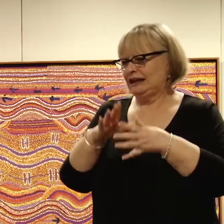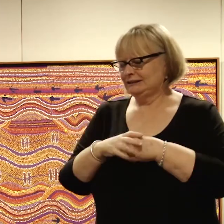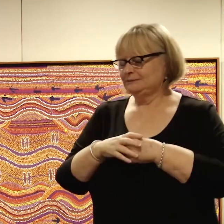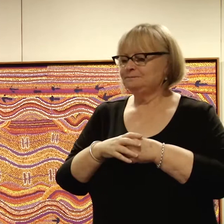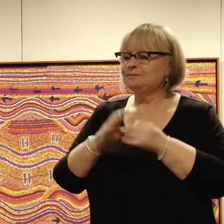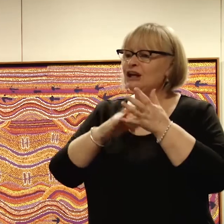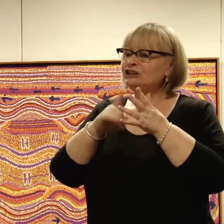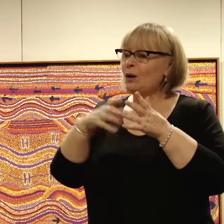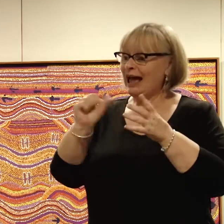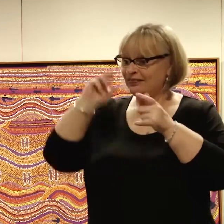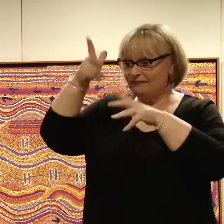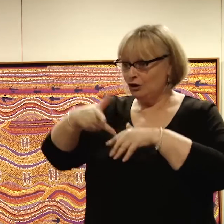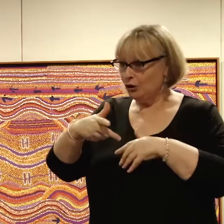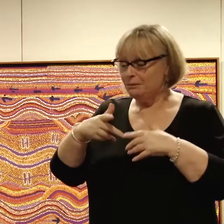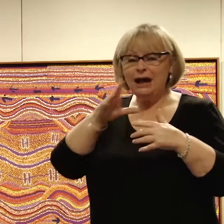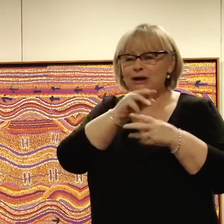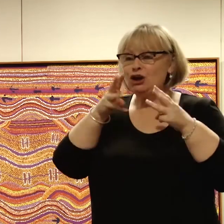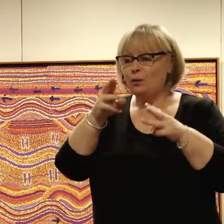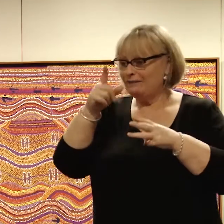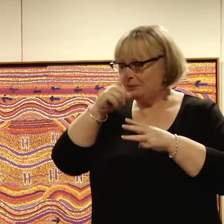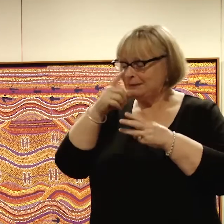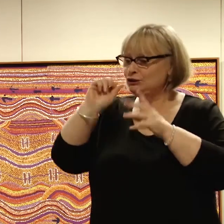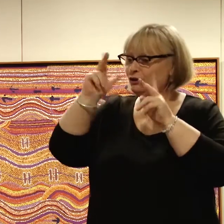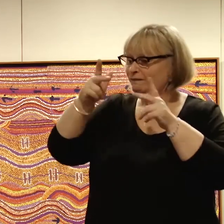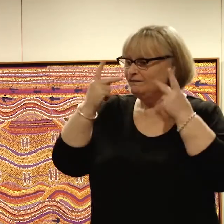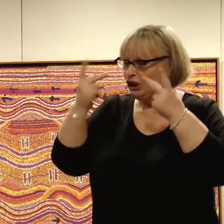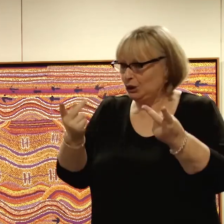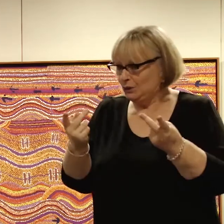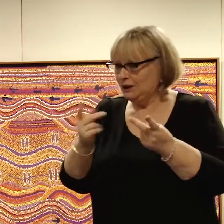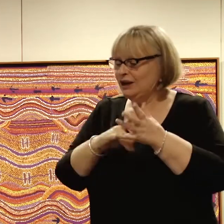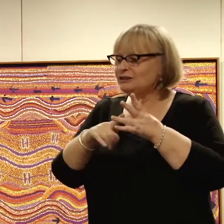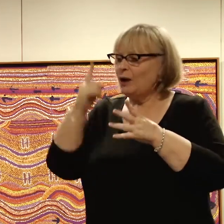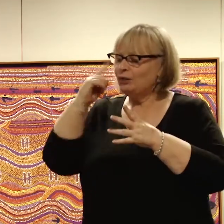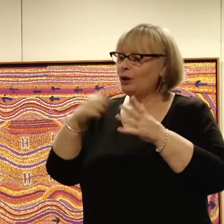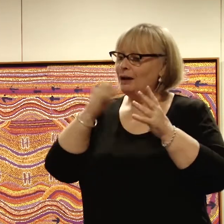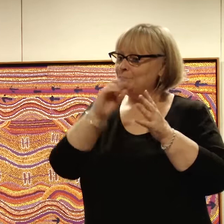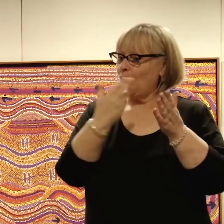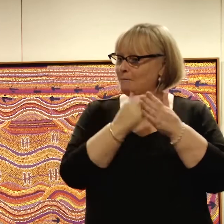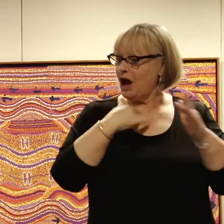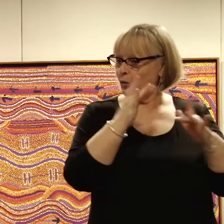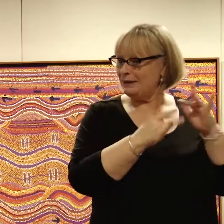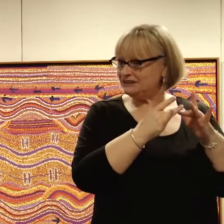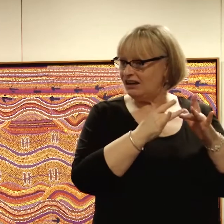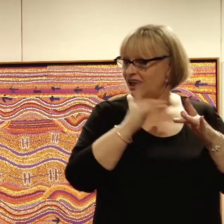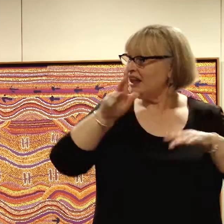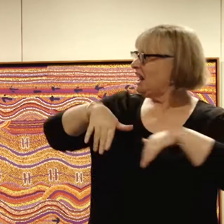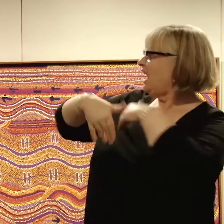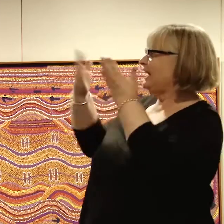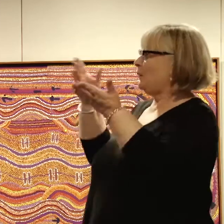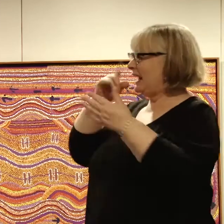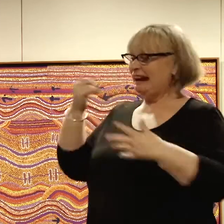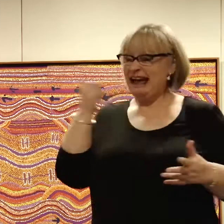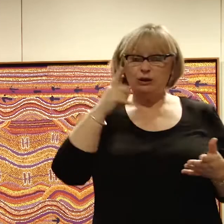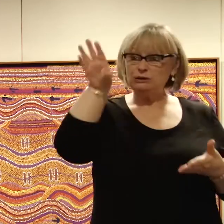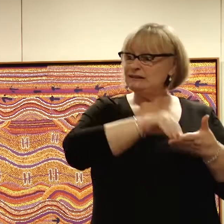So I had this film, but no way for people to view it. So I thought, why not put it up on my website and then anybody from all over the world can